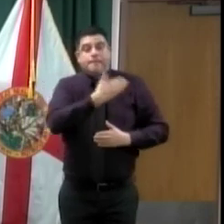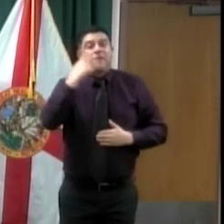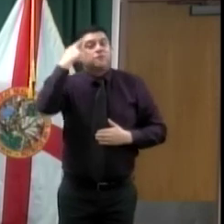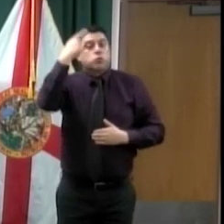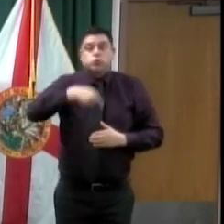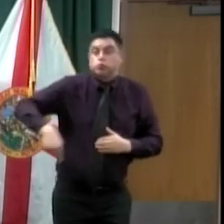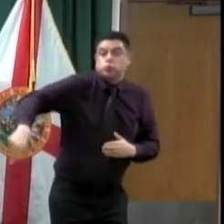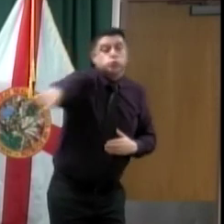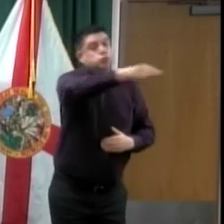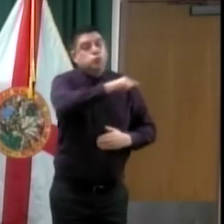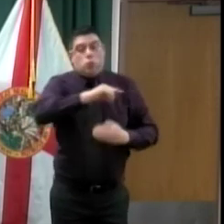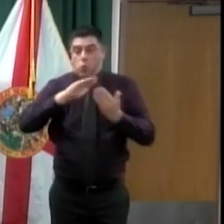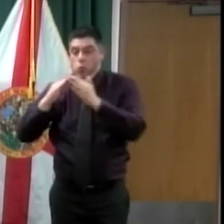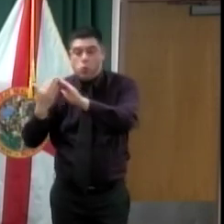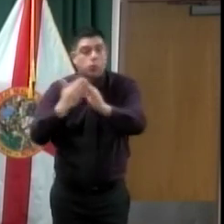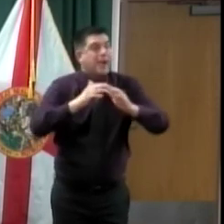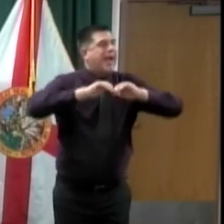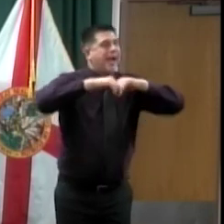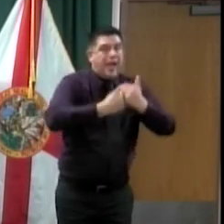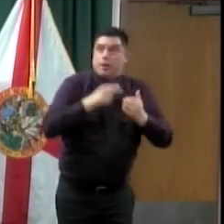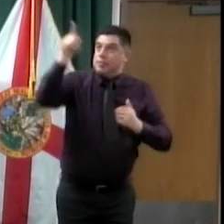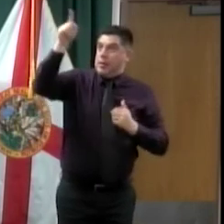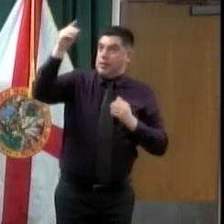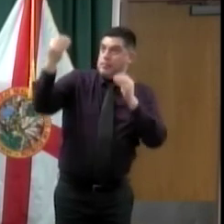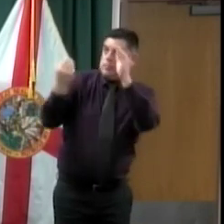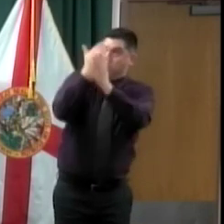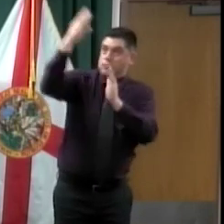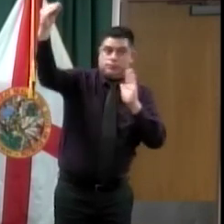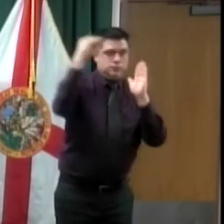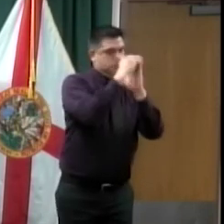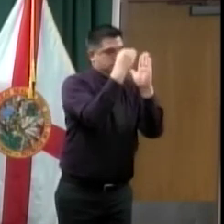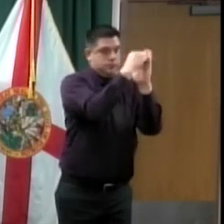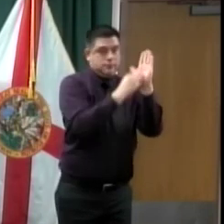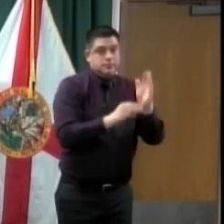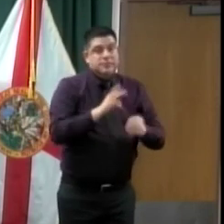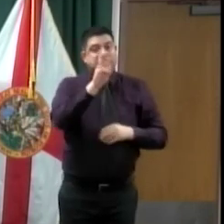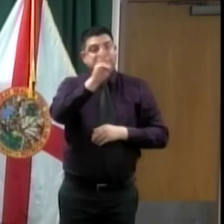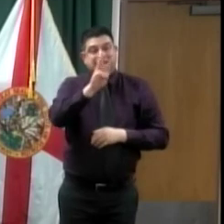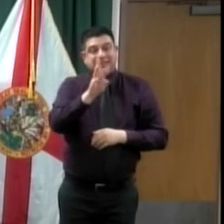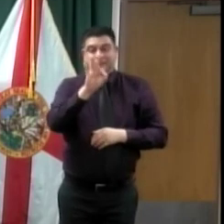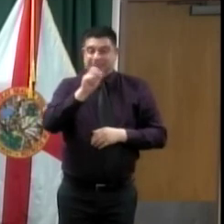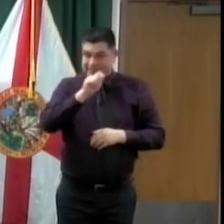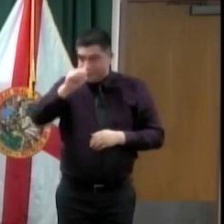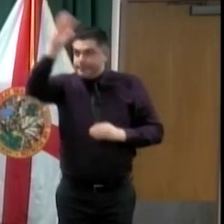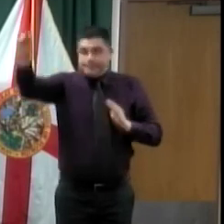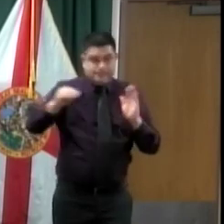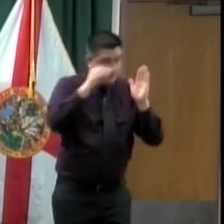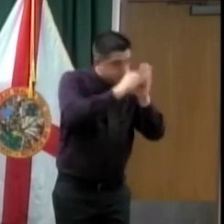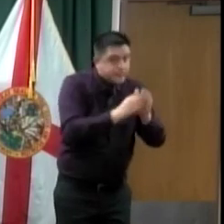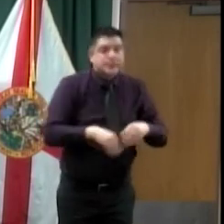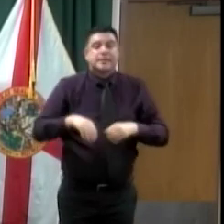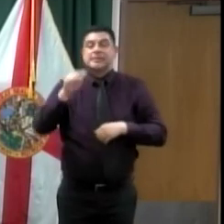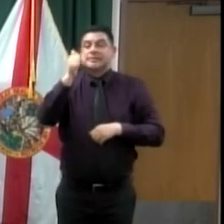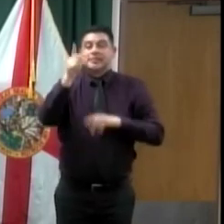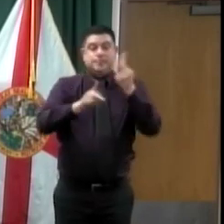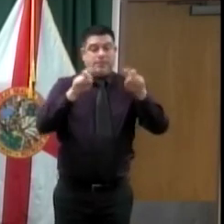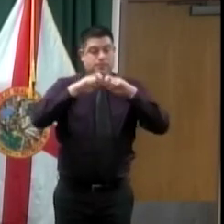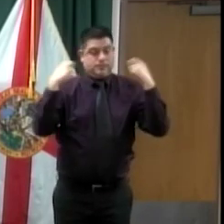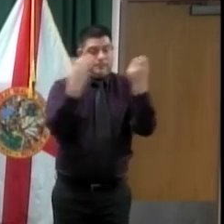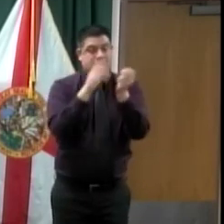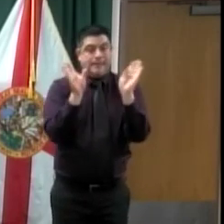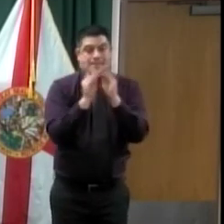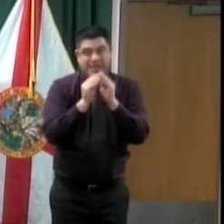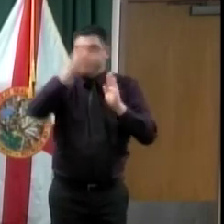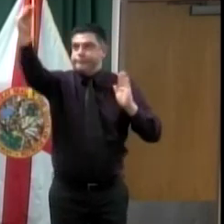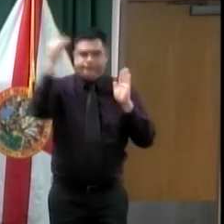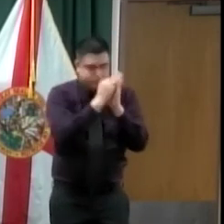six foot distance, the social distancing and gathering of ten or less, we want to adhere to the Governor's order and our expectation